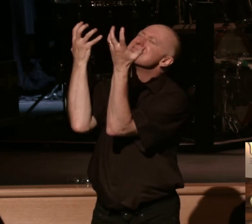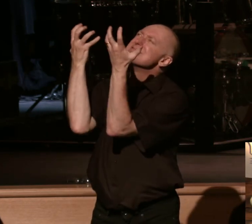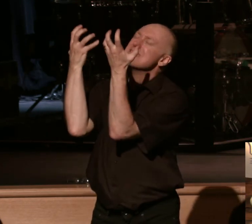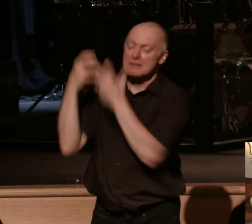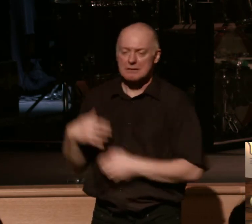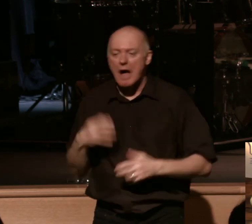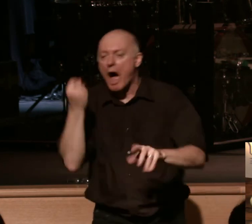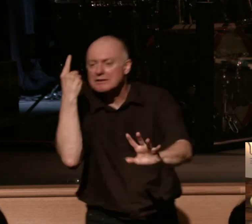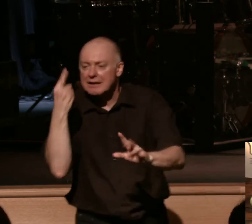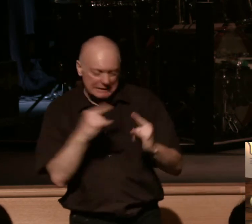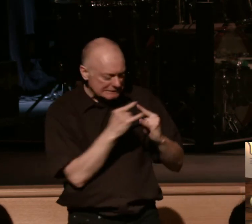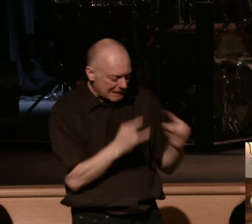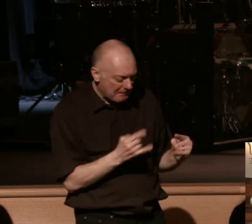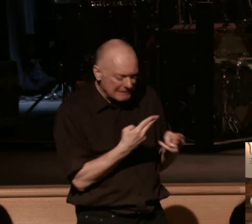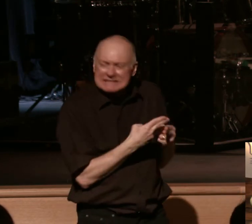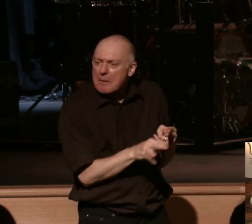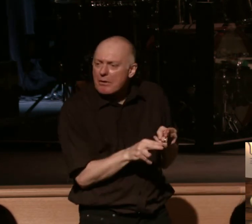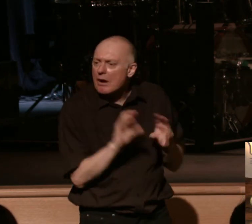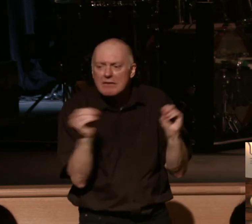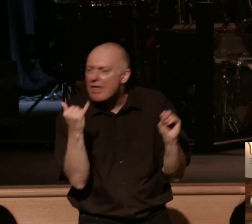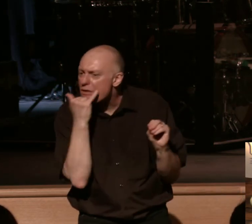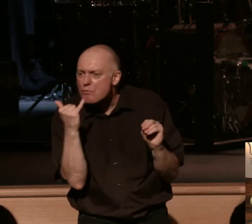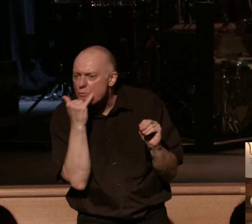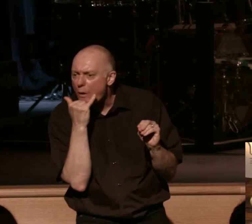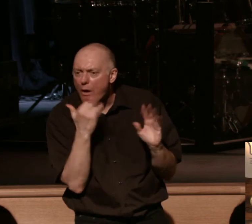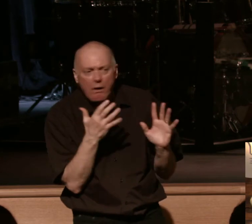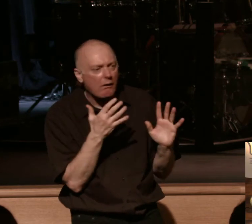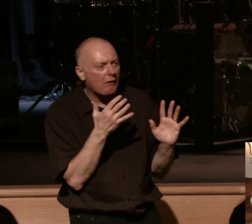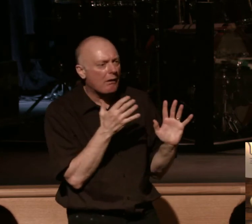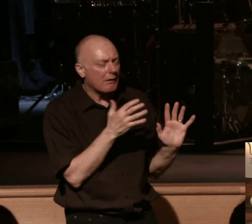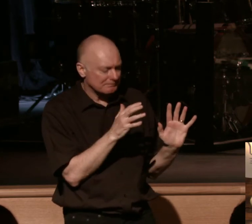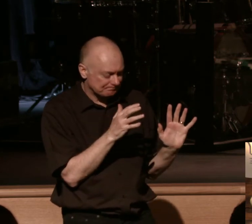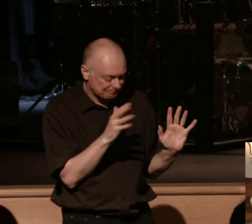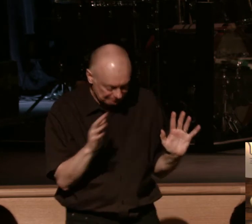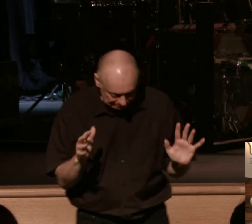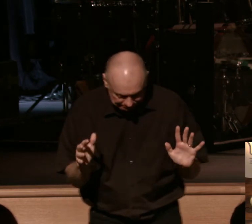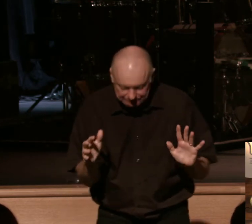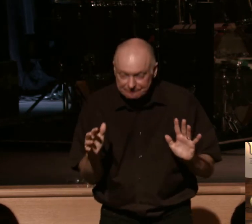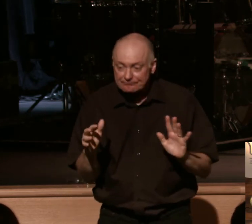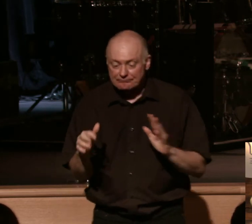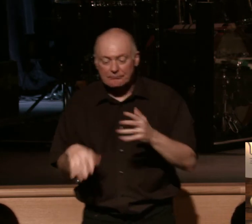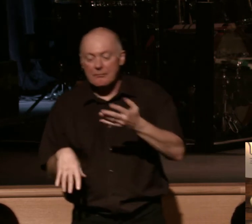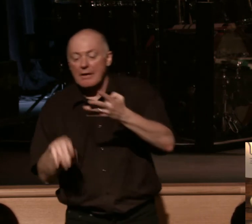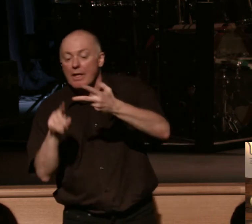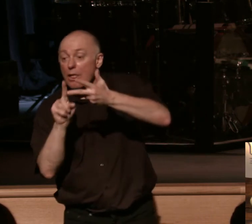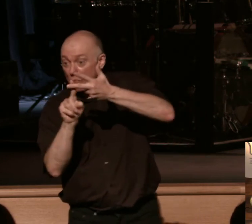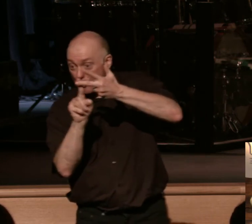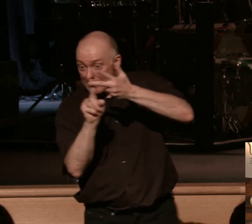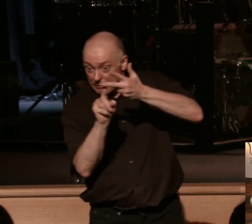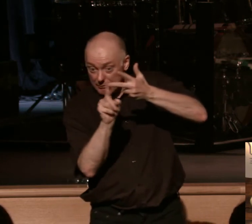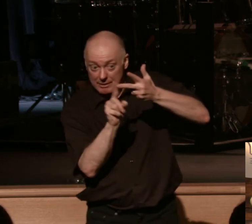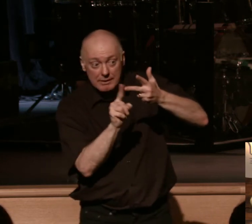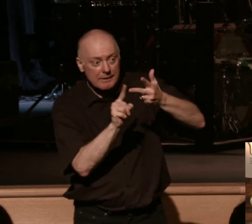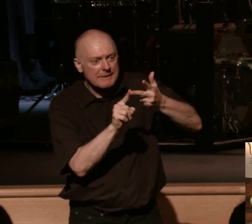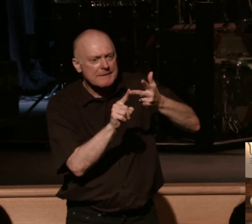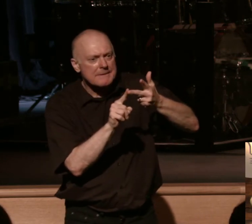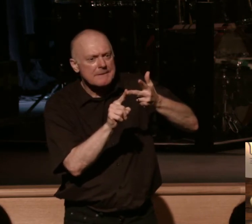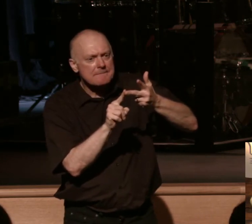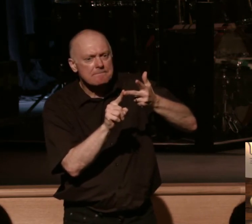temporary that it's right to groan in this tent and then finally point number three is this we'll go through this quickly my tent